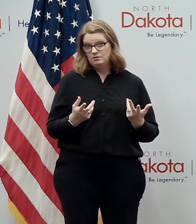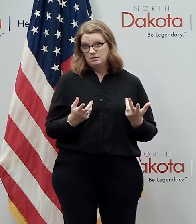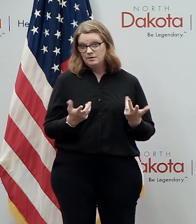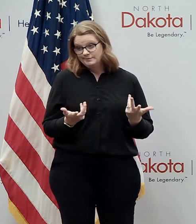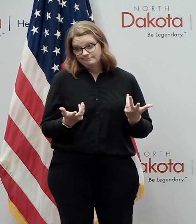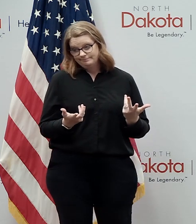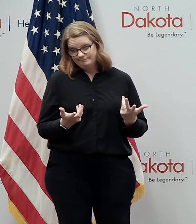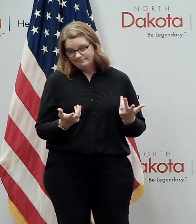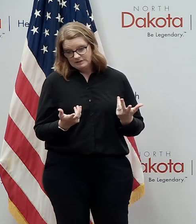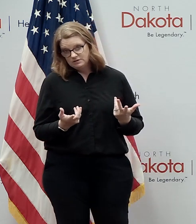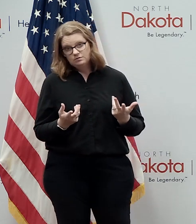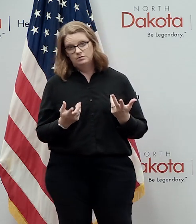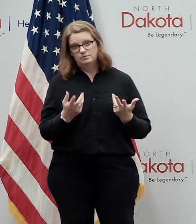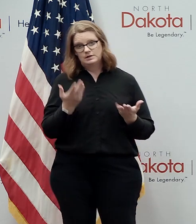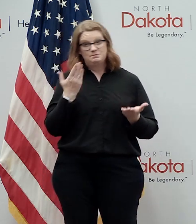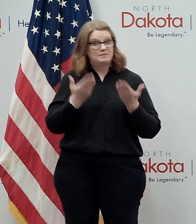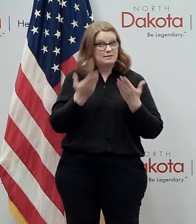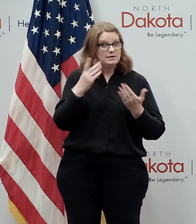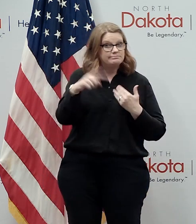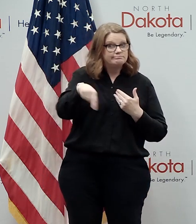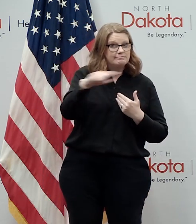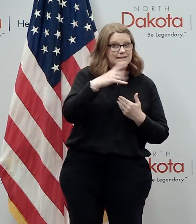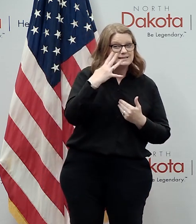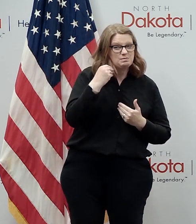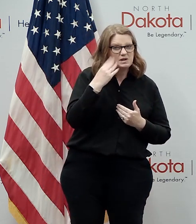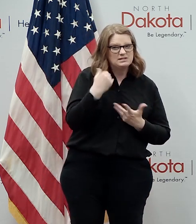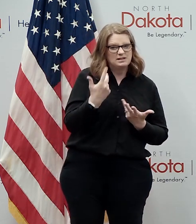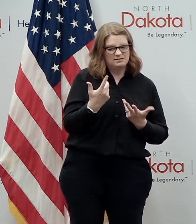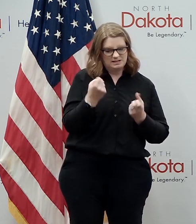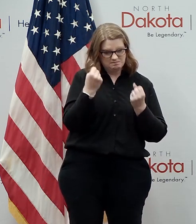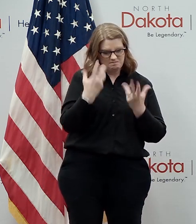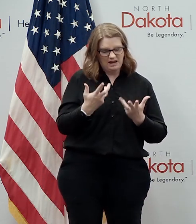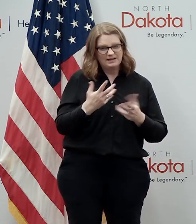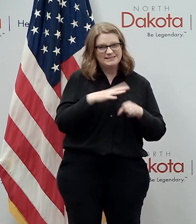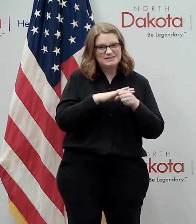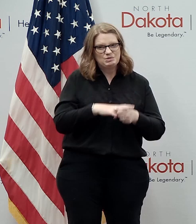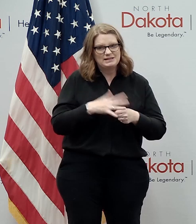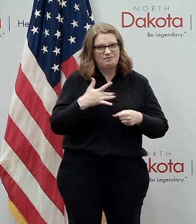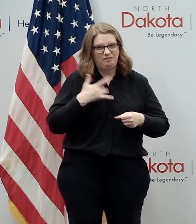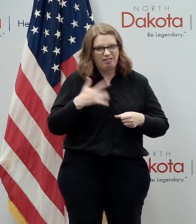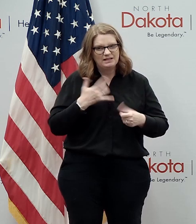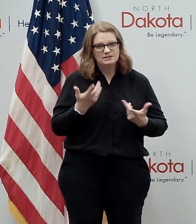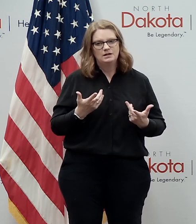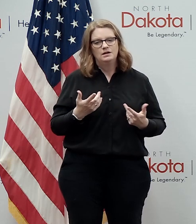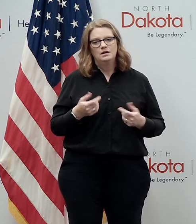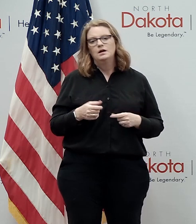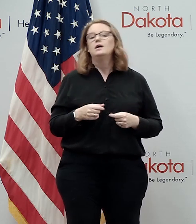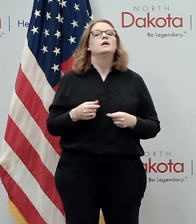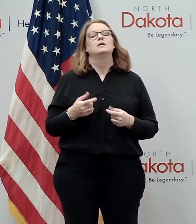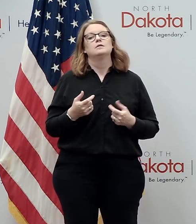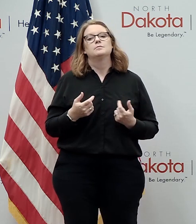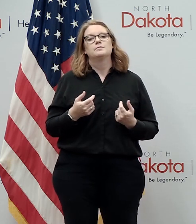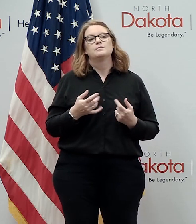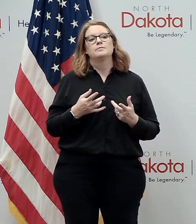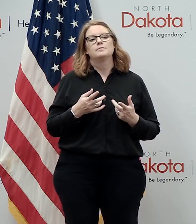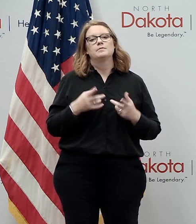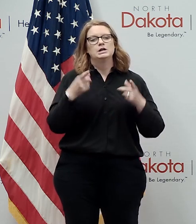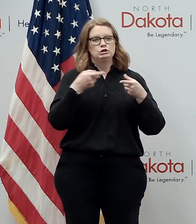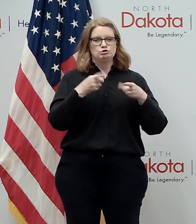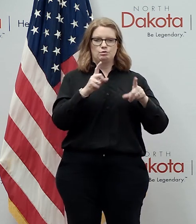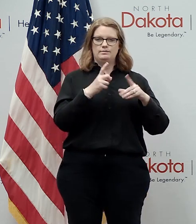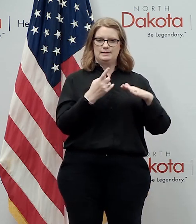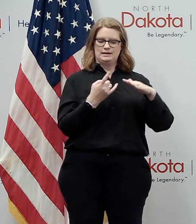for all kinds of good reasons experiencing these things uh we know from a survey done uh earlier uh during the